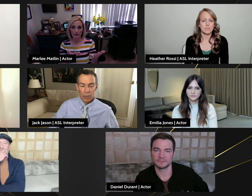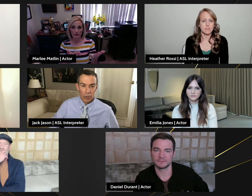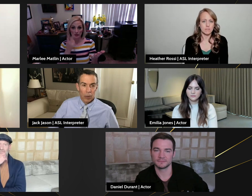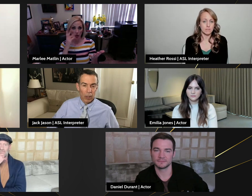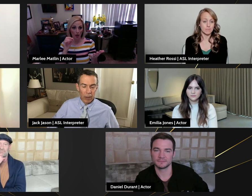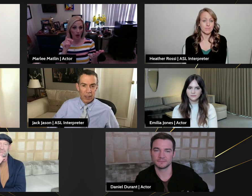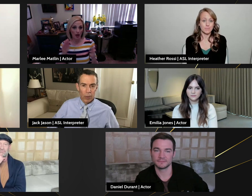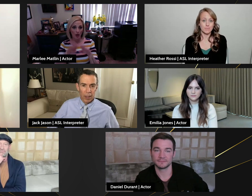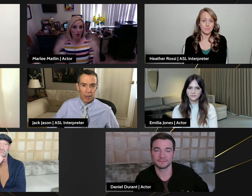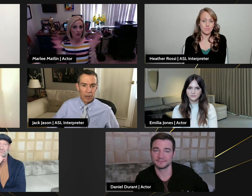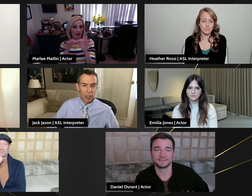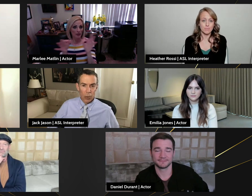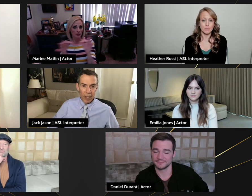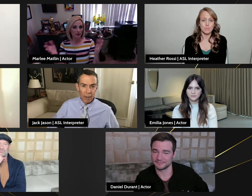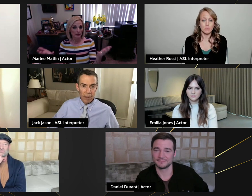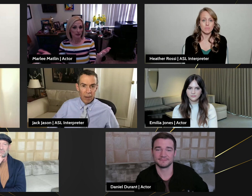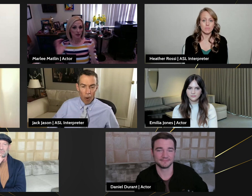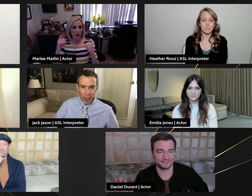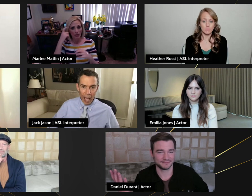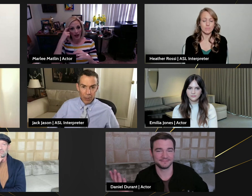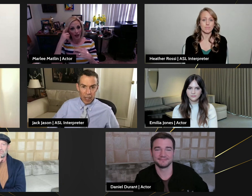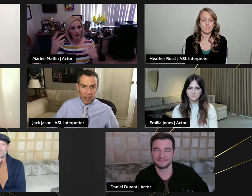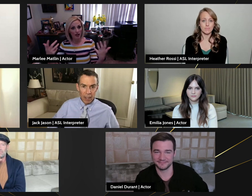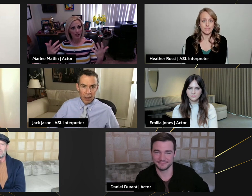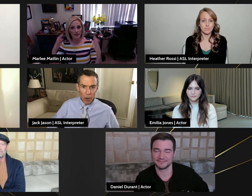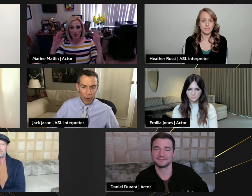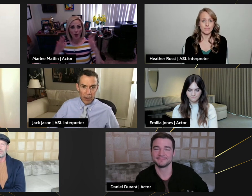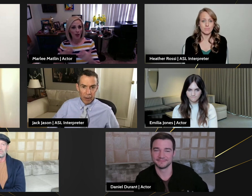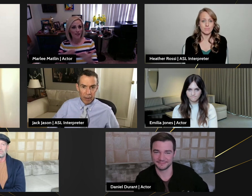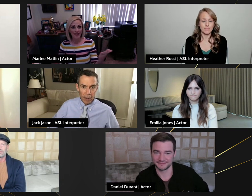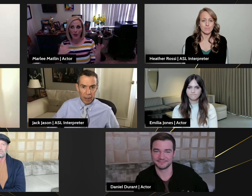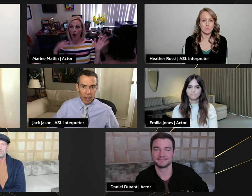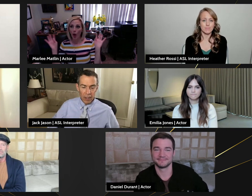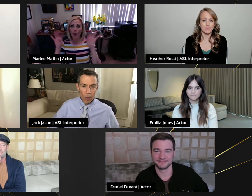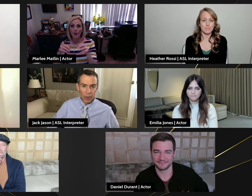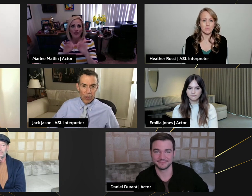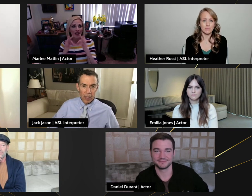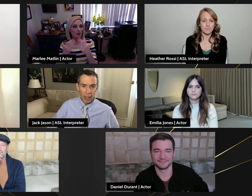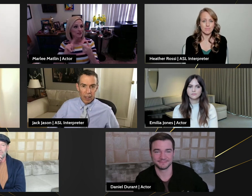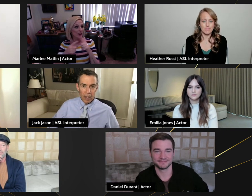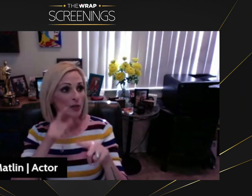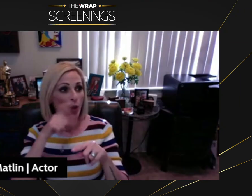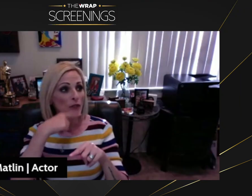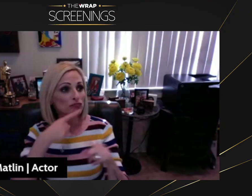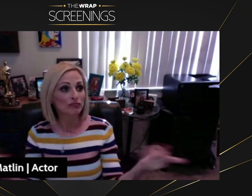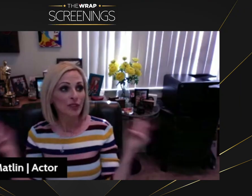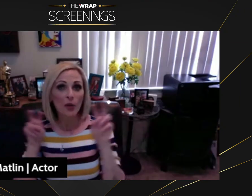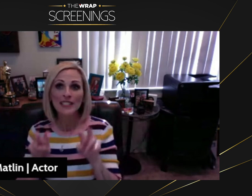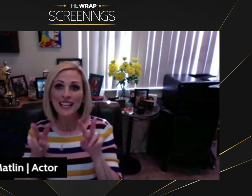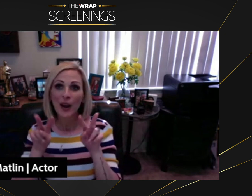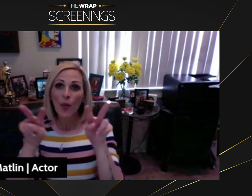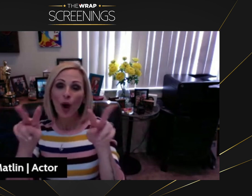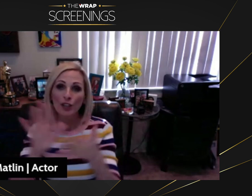Well, look what Coda did with it. Just do it. Open caption it. It's a no-brainer. It's a wonderful thing. We could all come